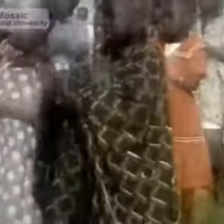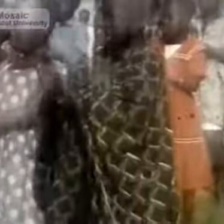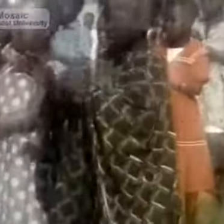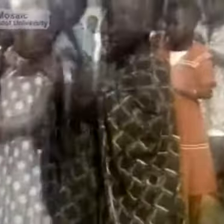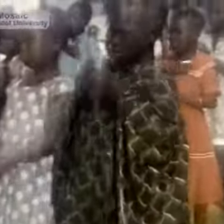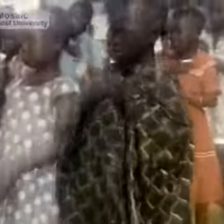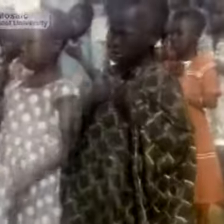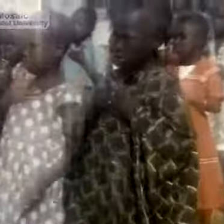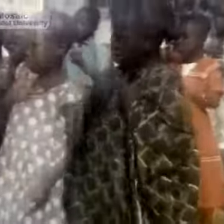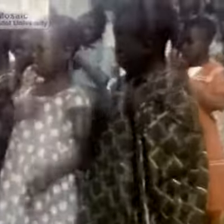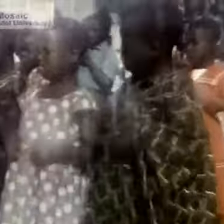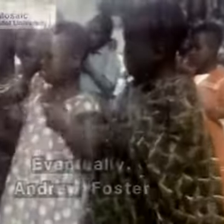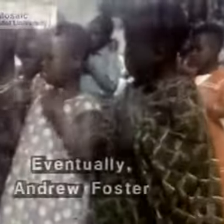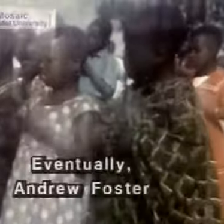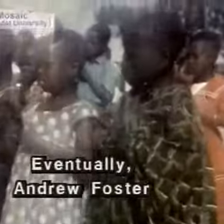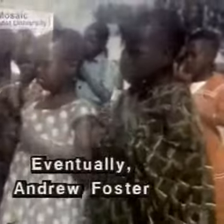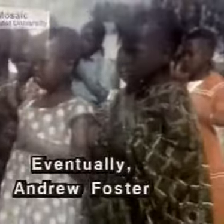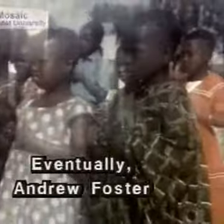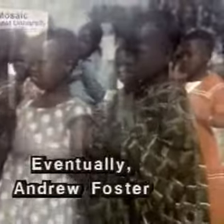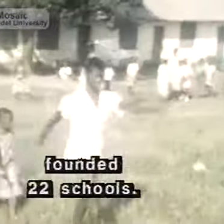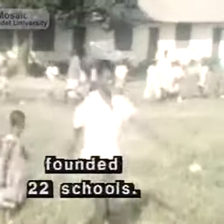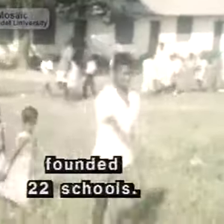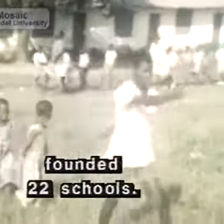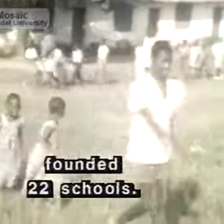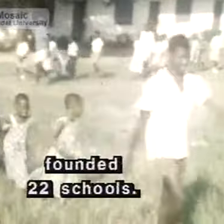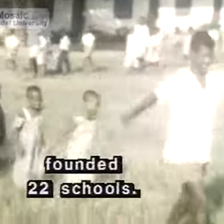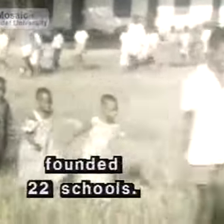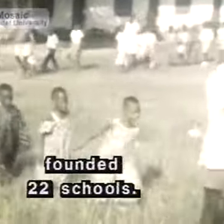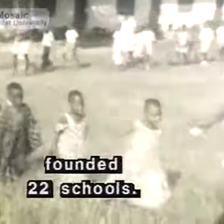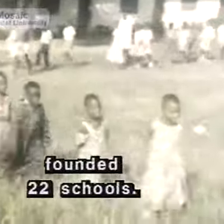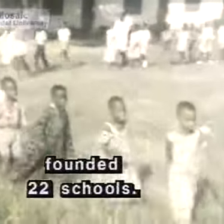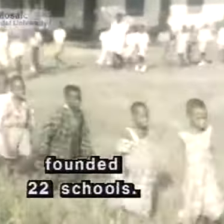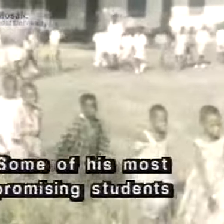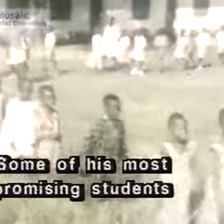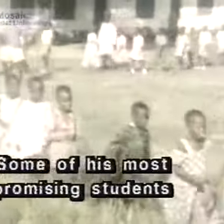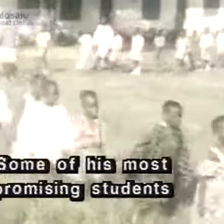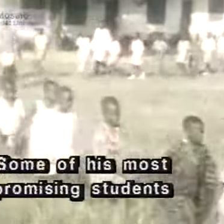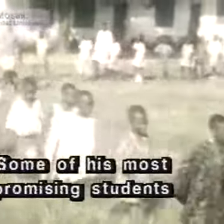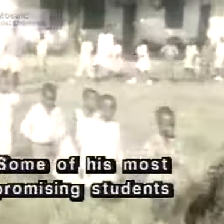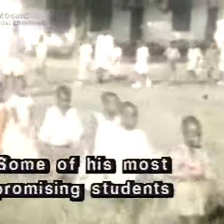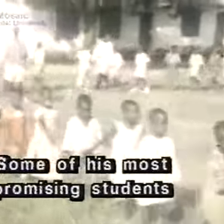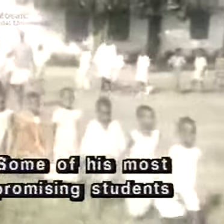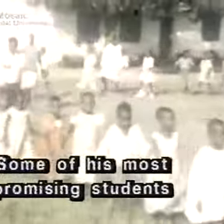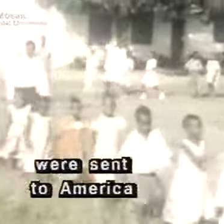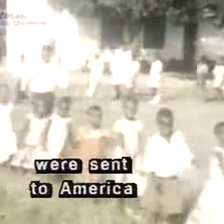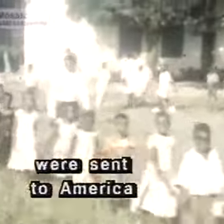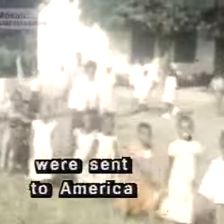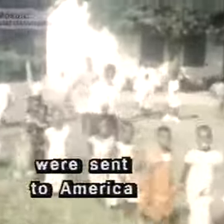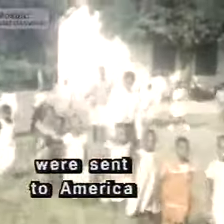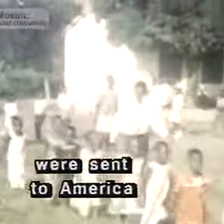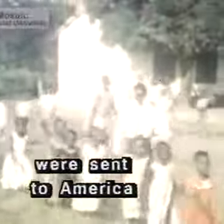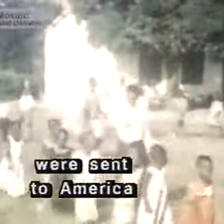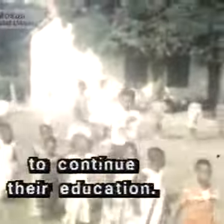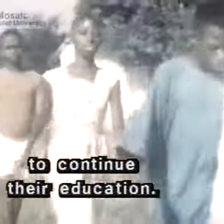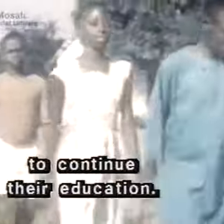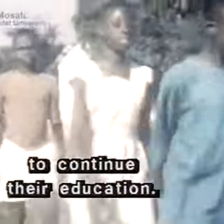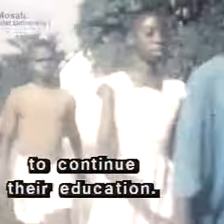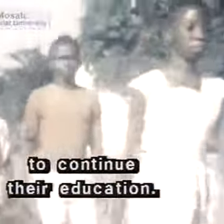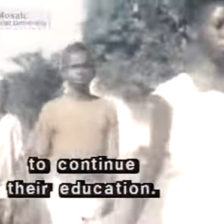Eventually, Andrew Foster founded 22 schools. Some of his most promising students were sent to America to continue their education.